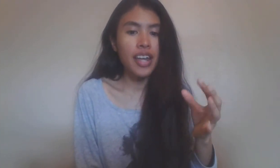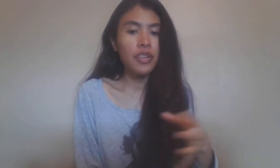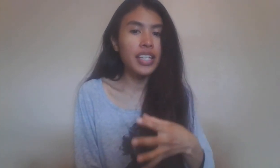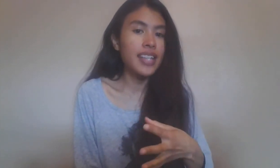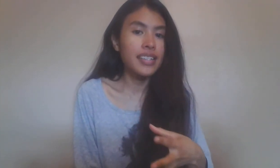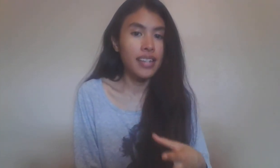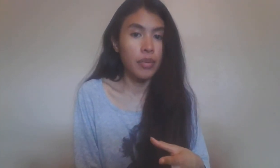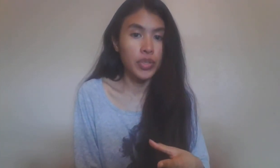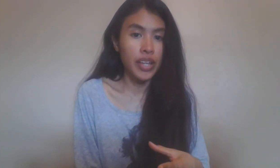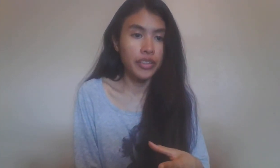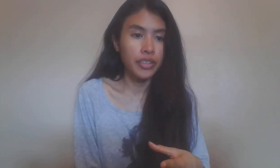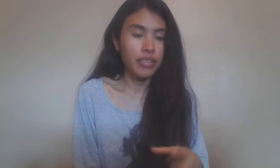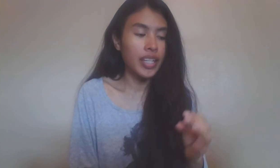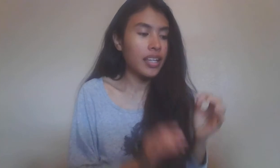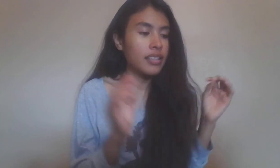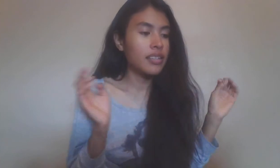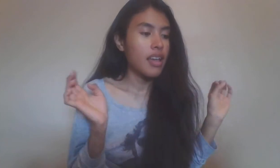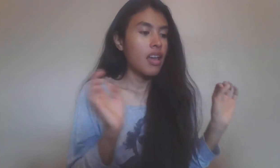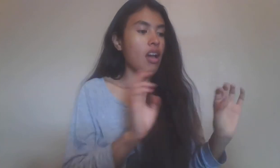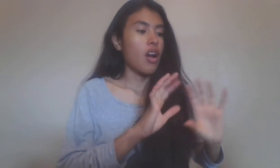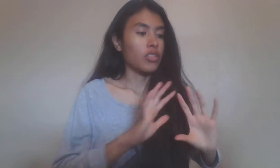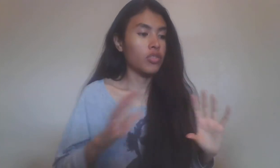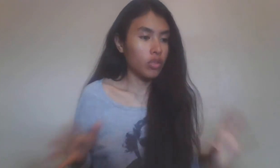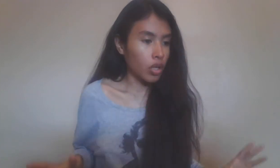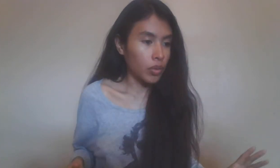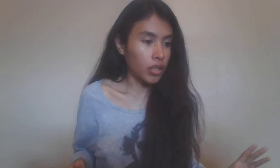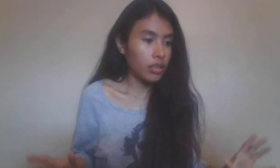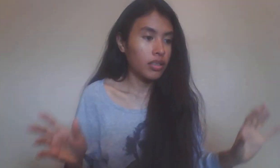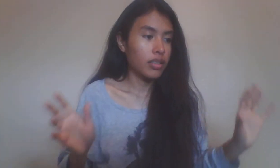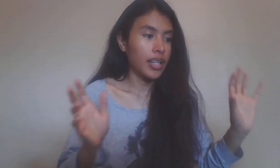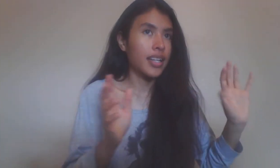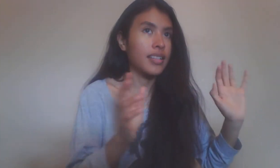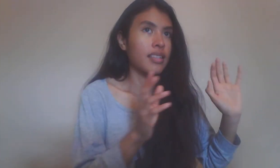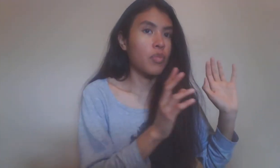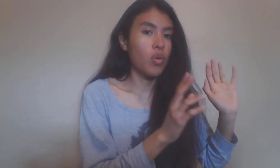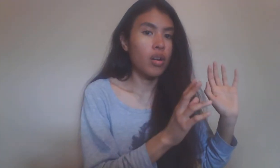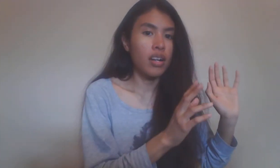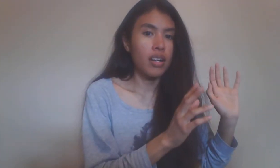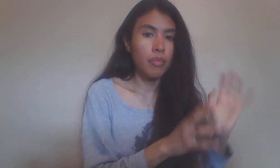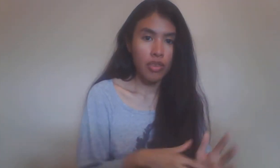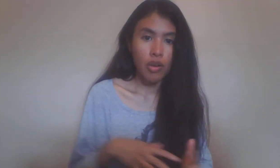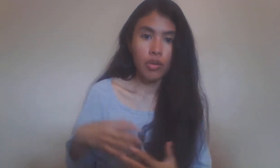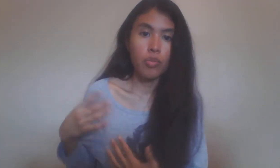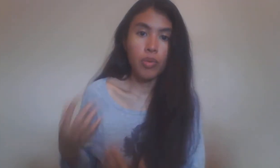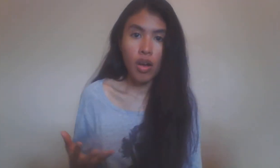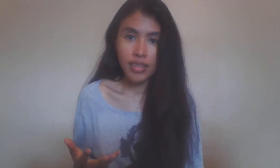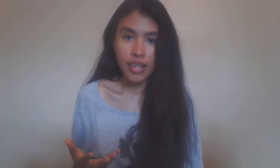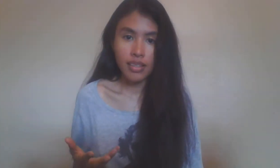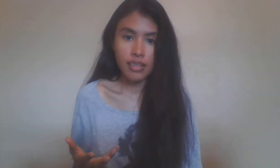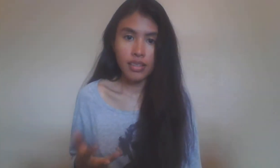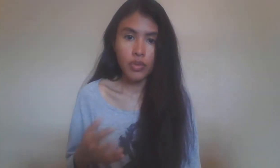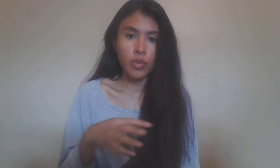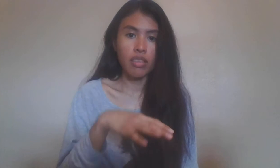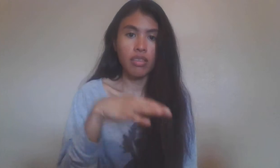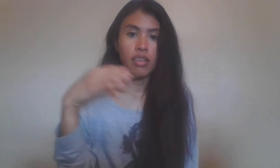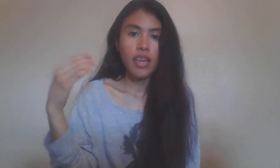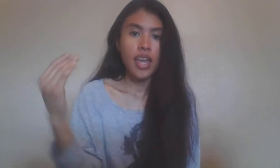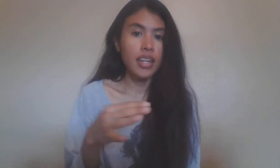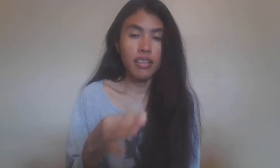everything takes time with Saturn. Things are slower it's a more methodical process with anything